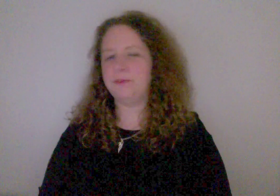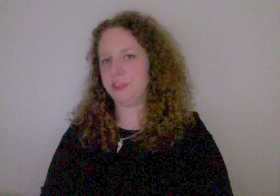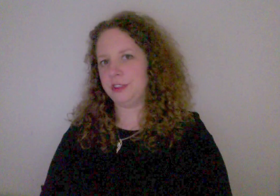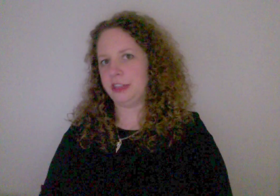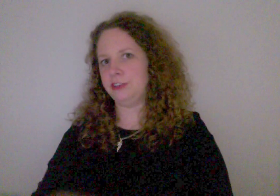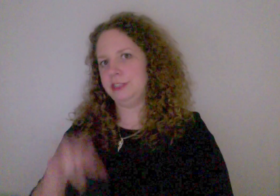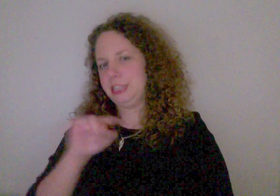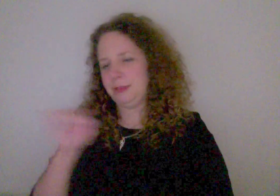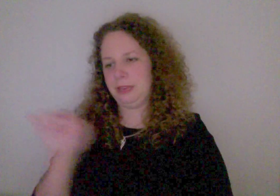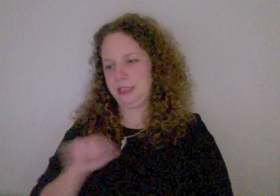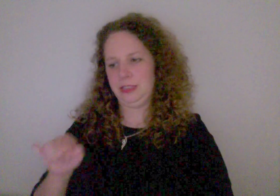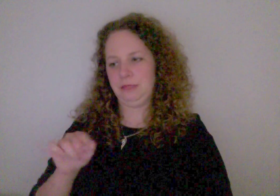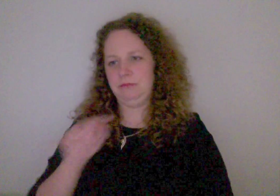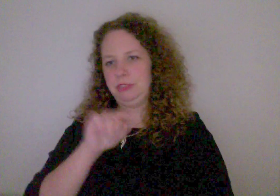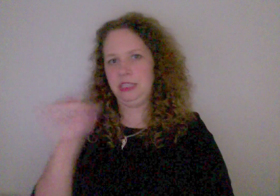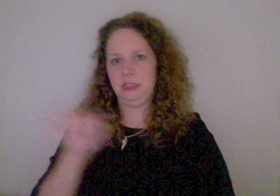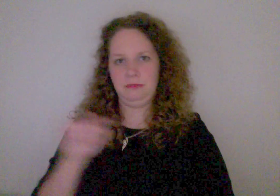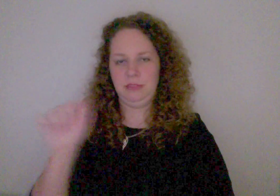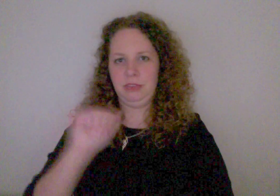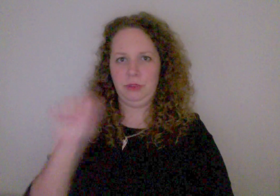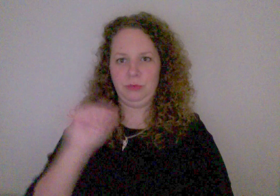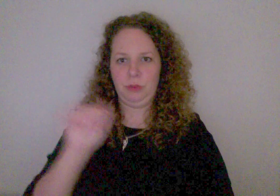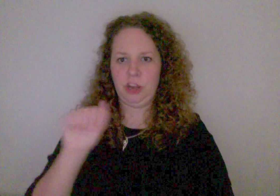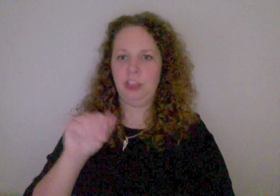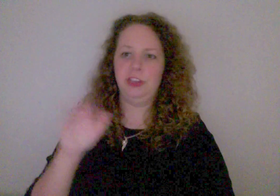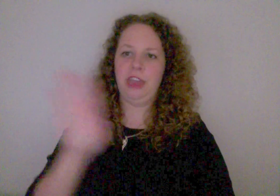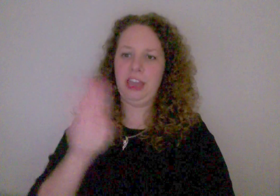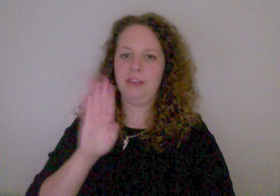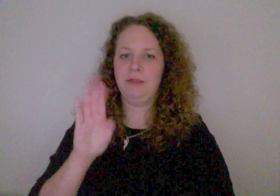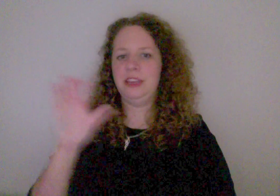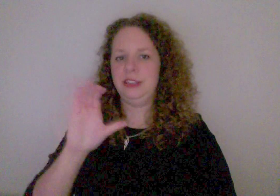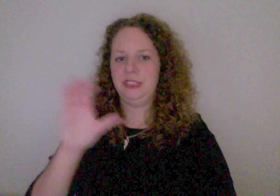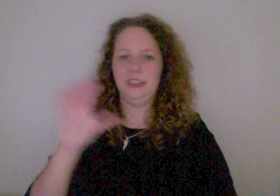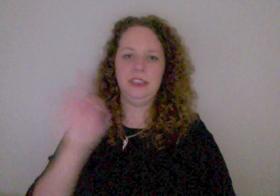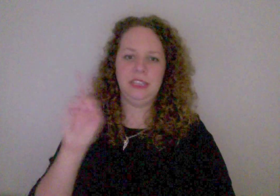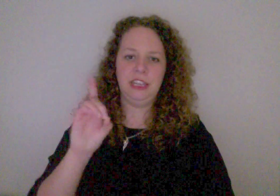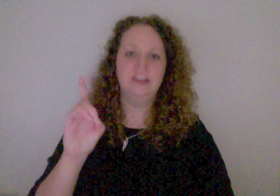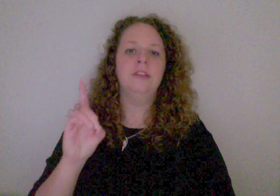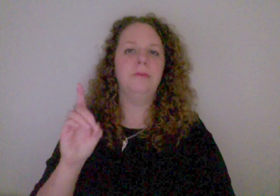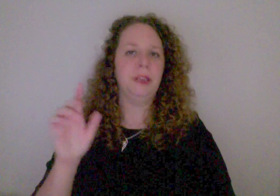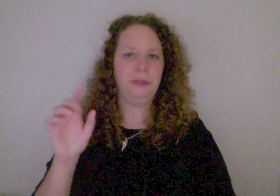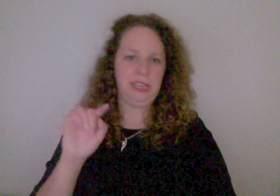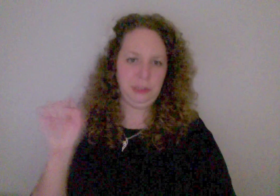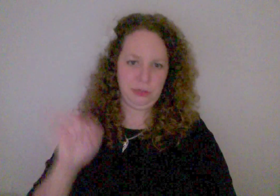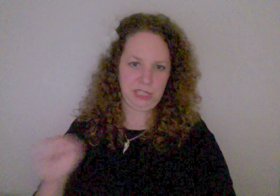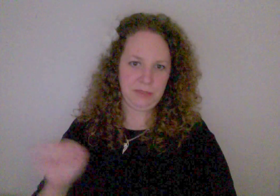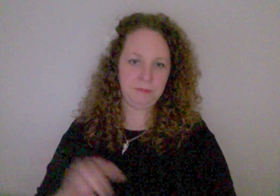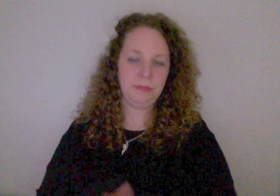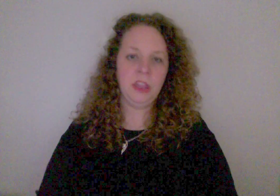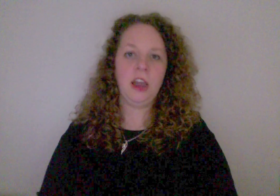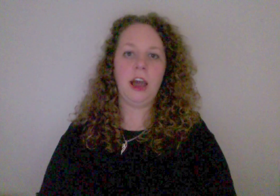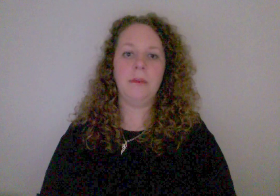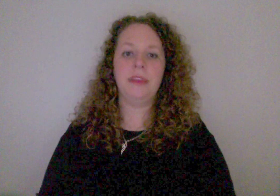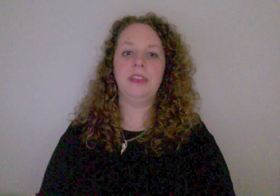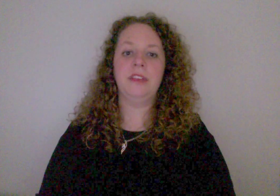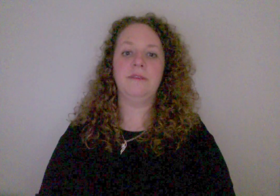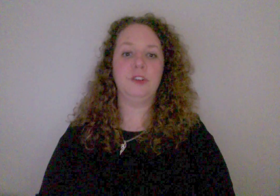for the letter Z because Z, it wouldn't work. You could do A, B, C, D, but you can't do Z. And then for